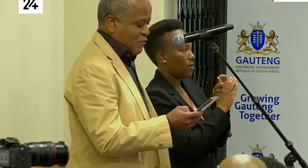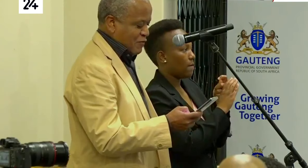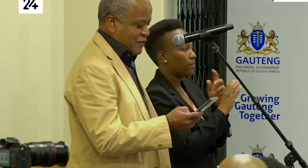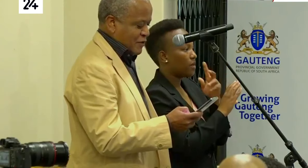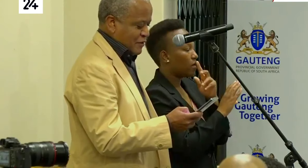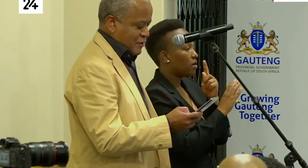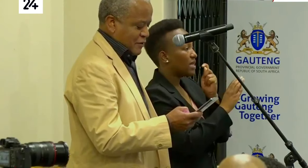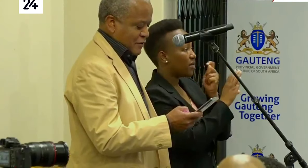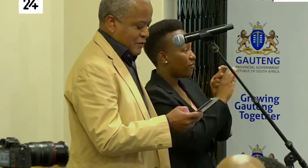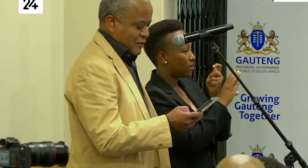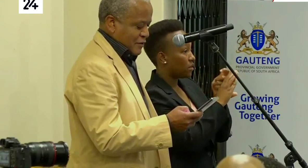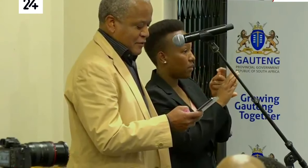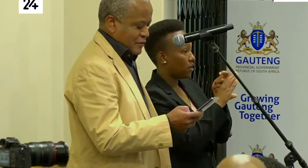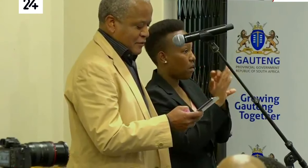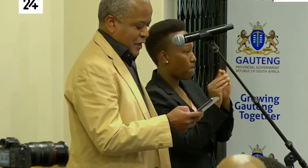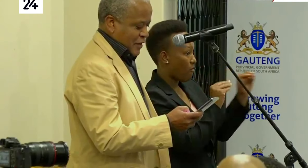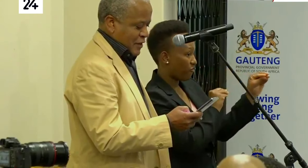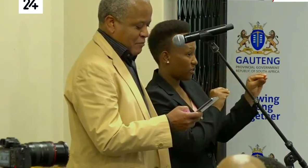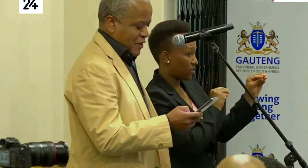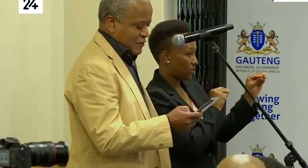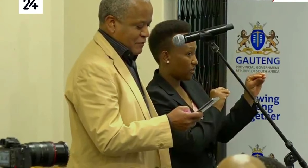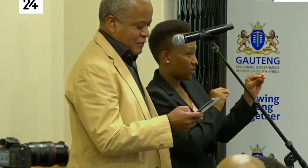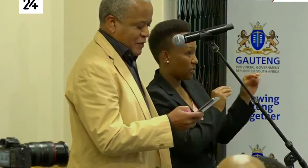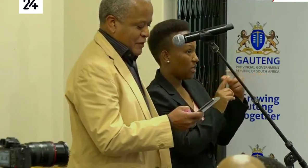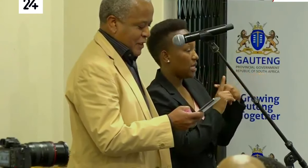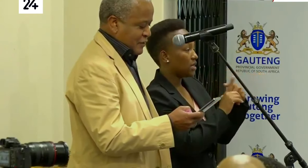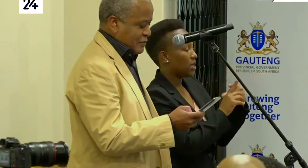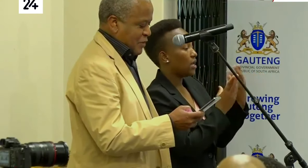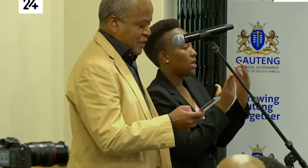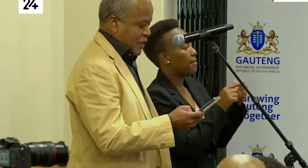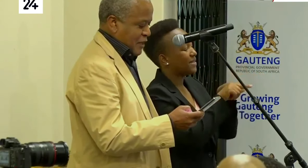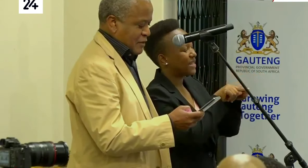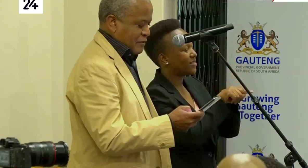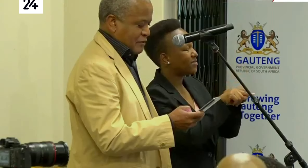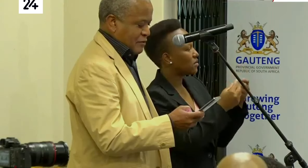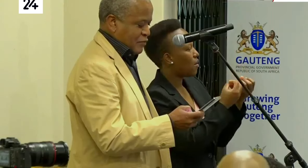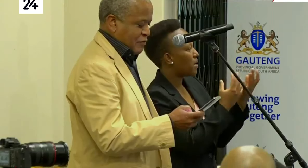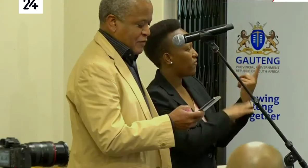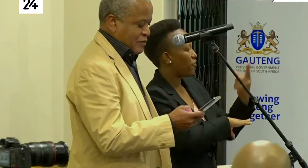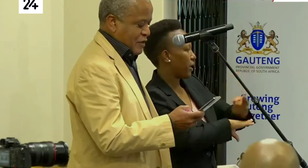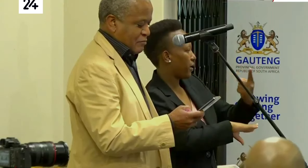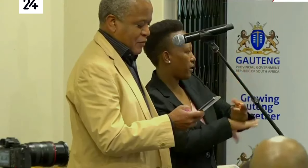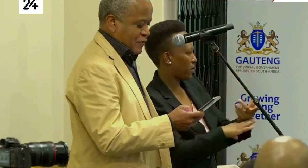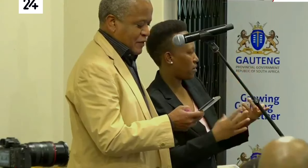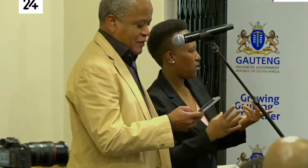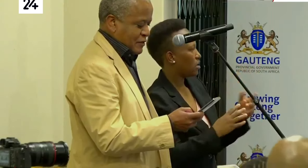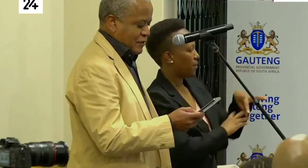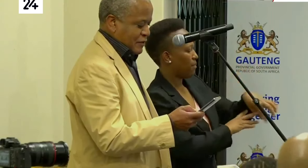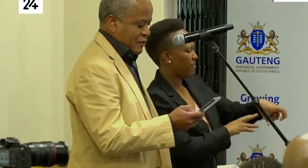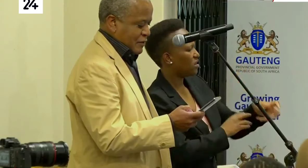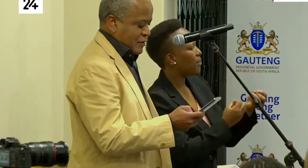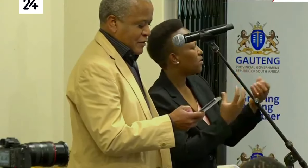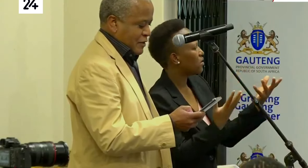moved? Target numbers tests per day in the province